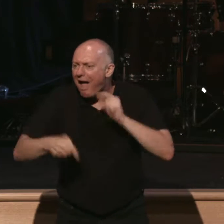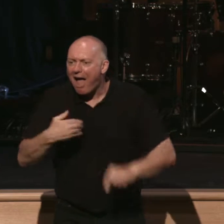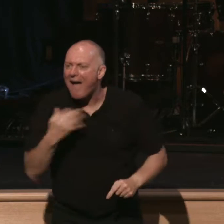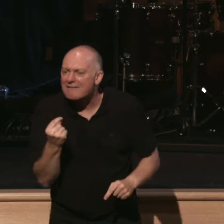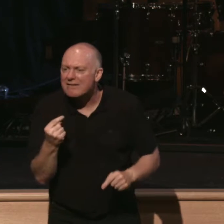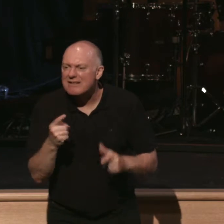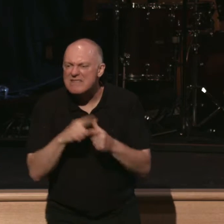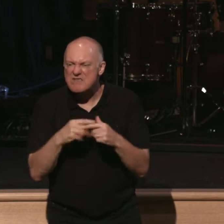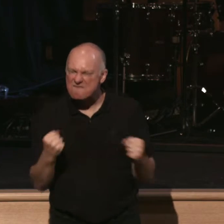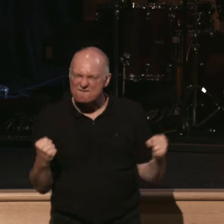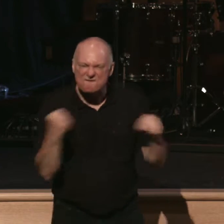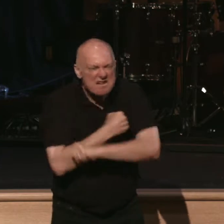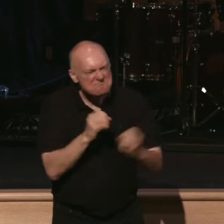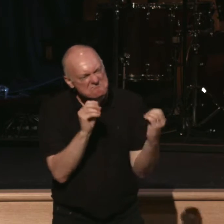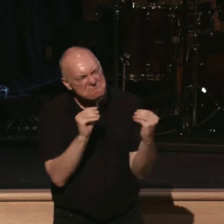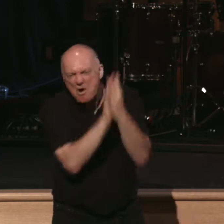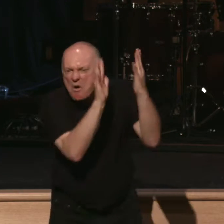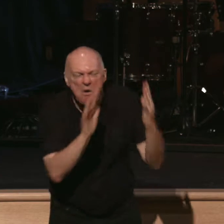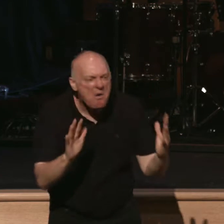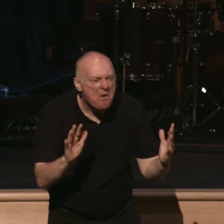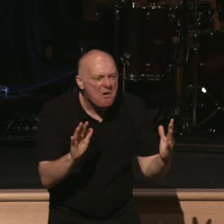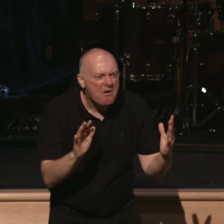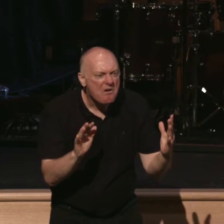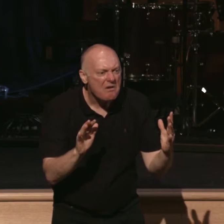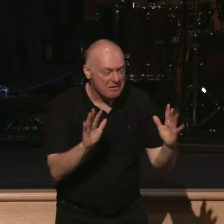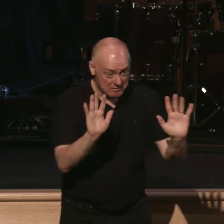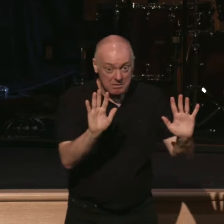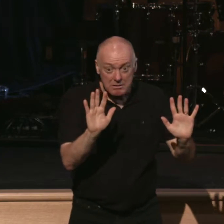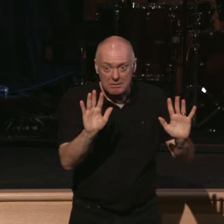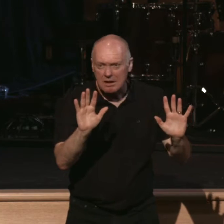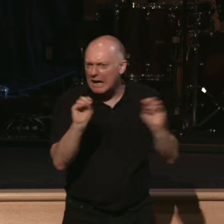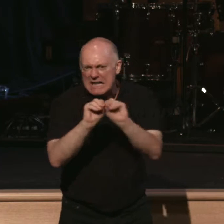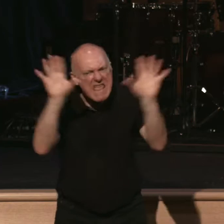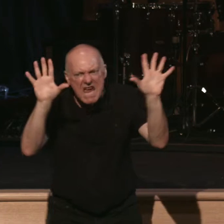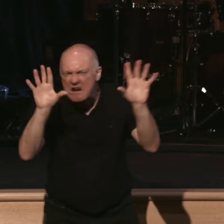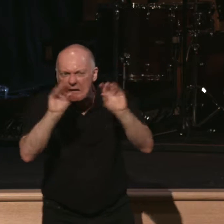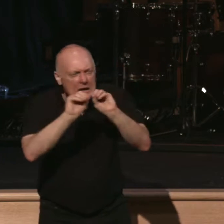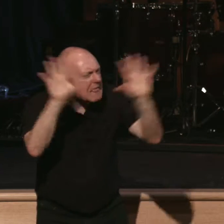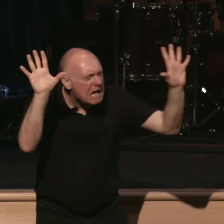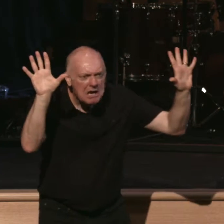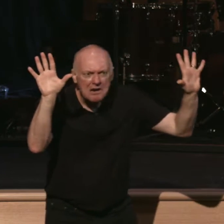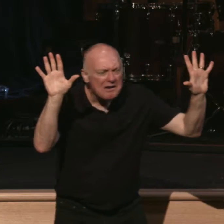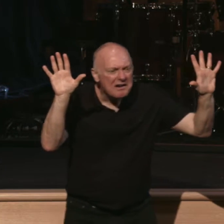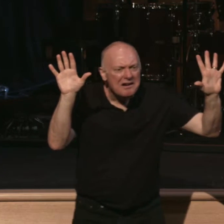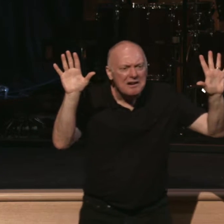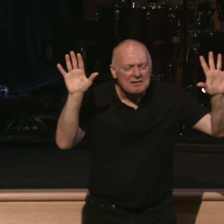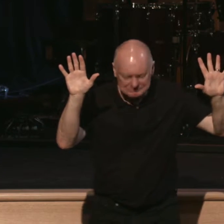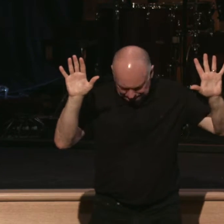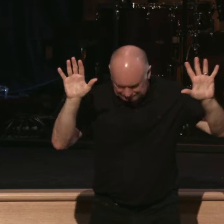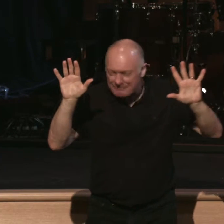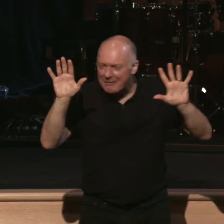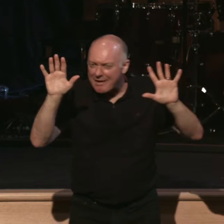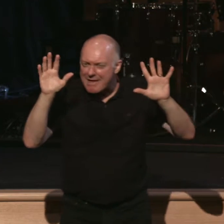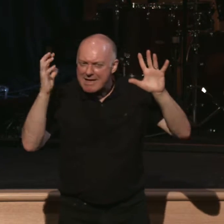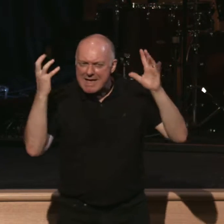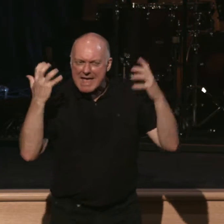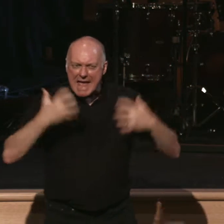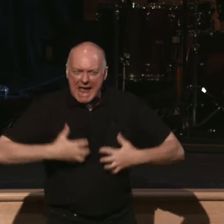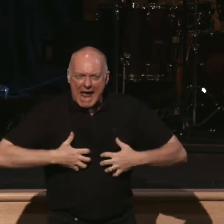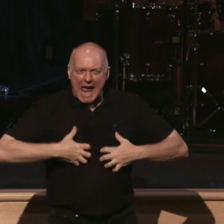fight and quarrel. So, so clear. So clear. That anger flows out of